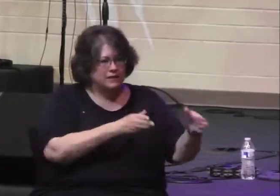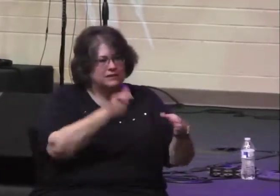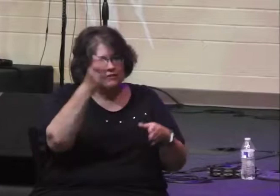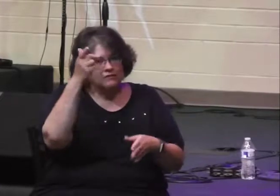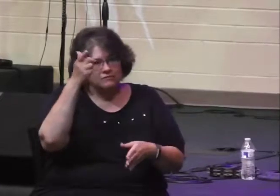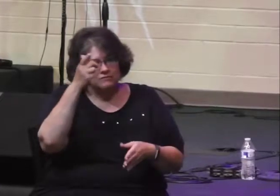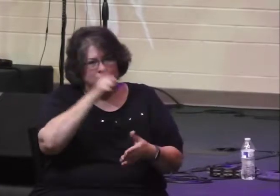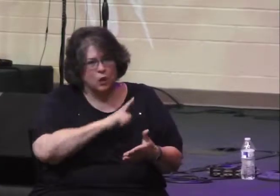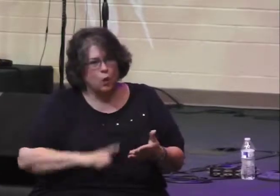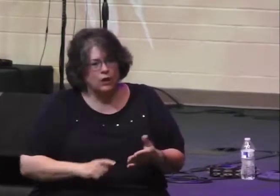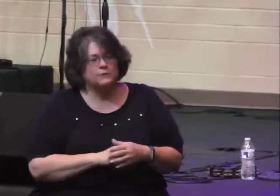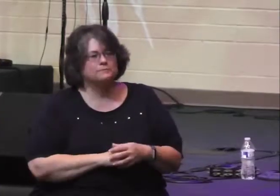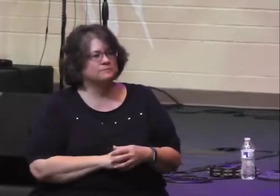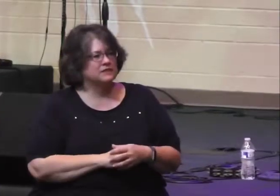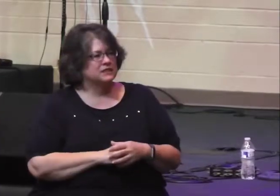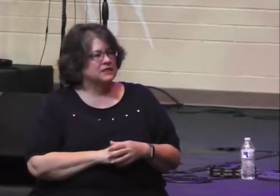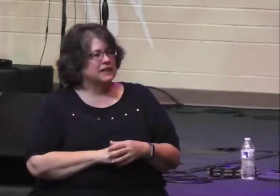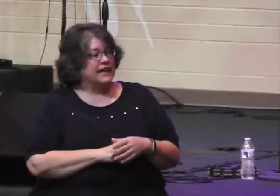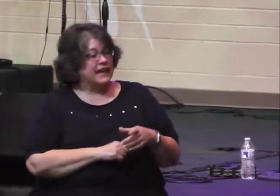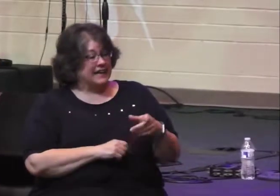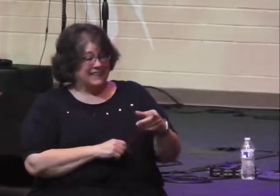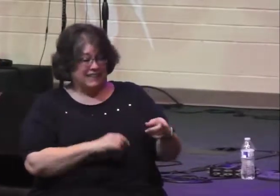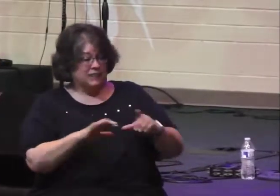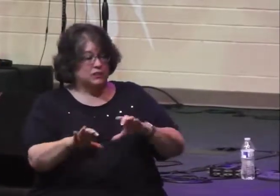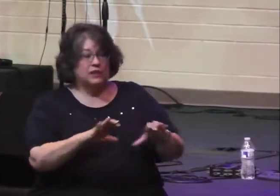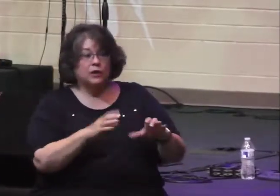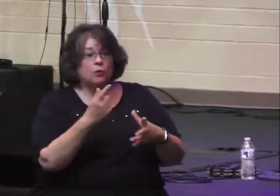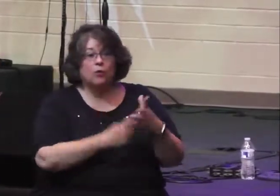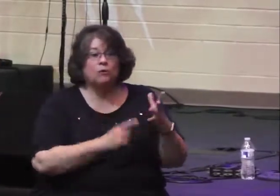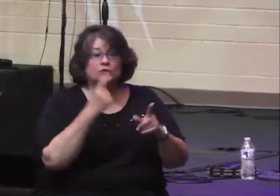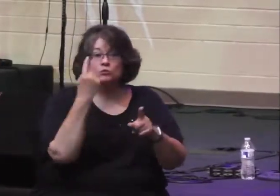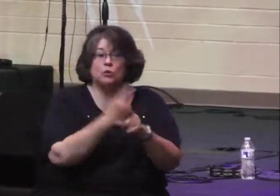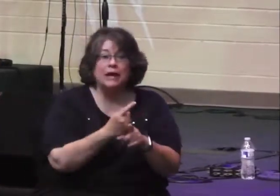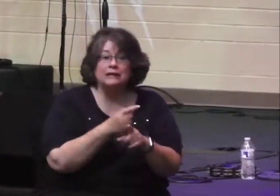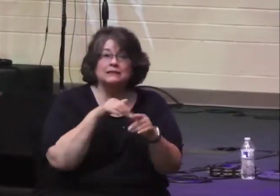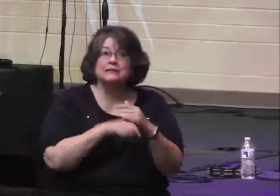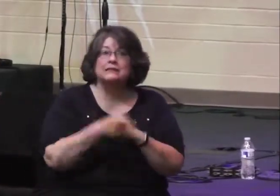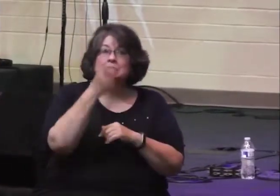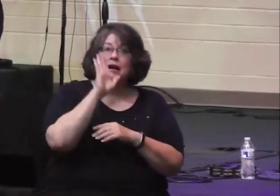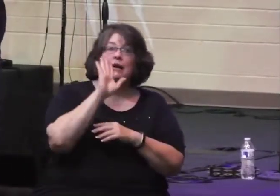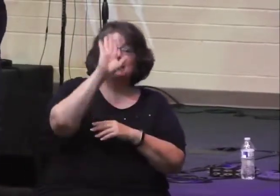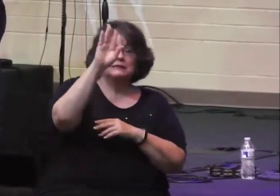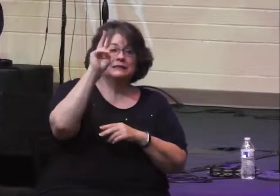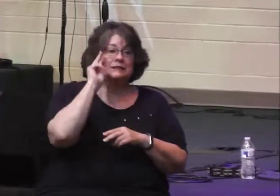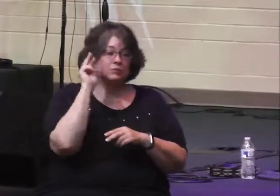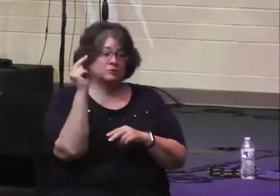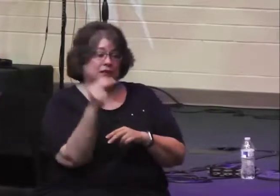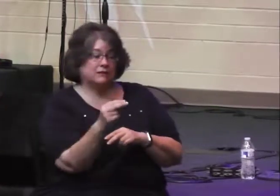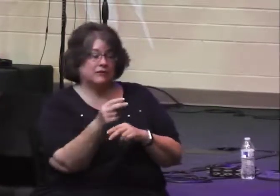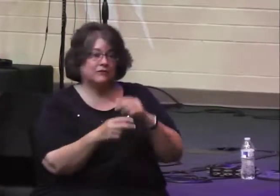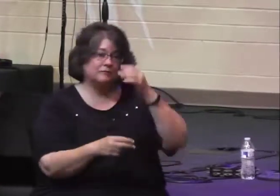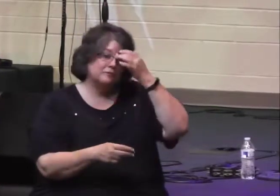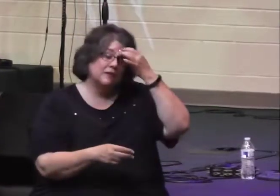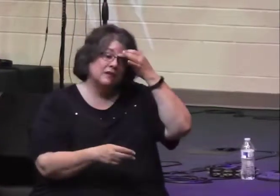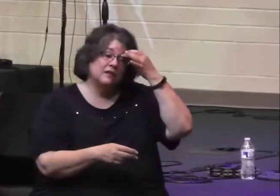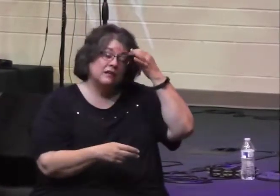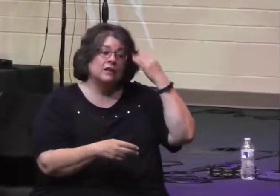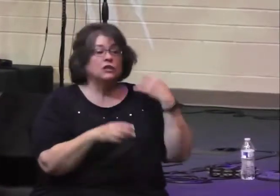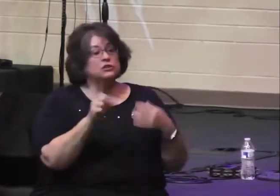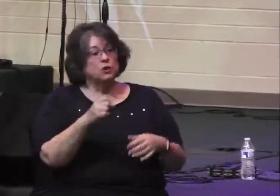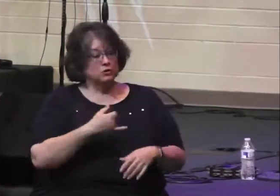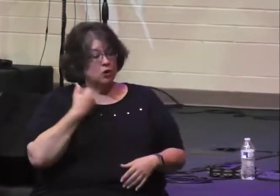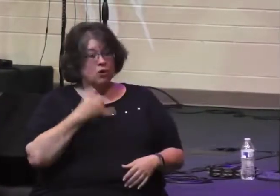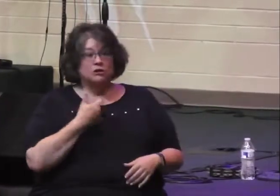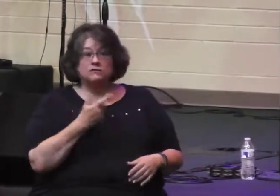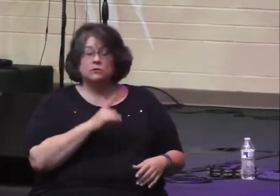he did what was right in the eyes of the Lord. So Jehoshaphat is clearly devoted personally